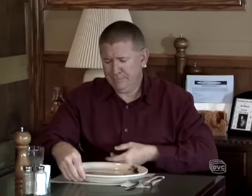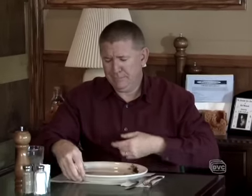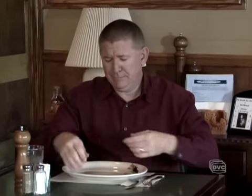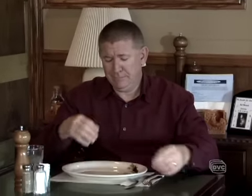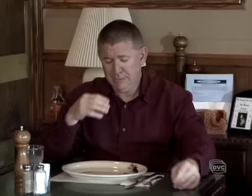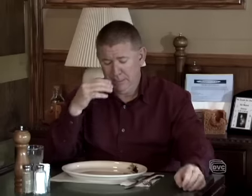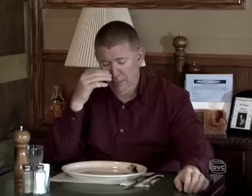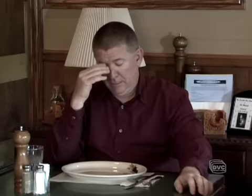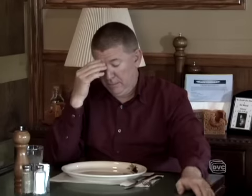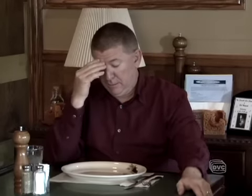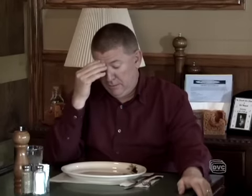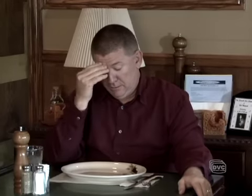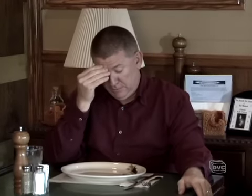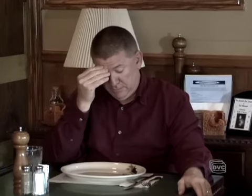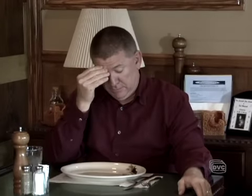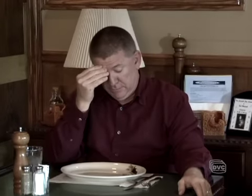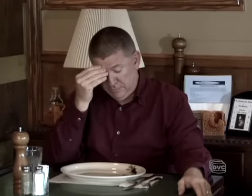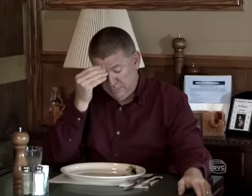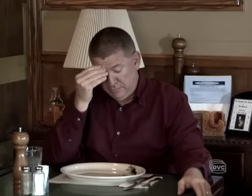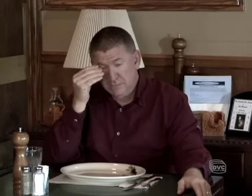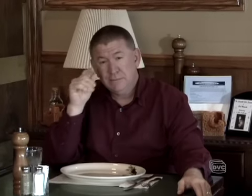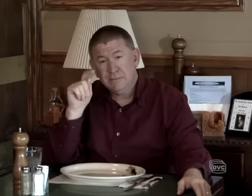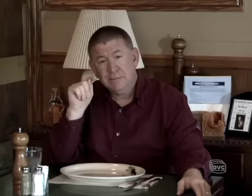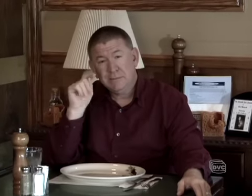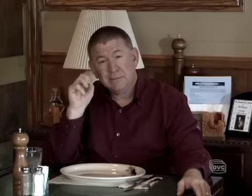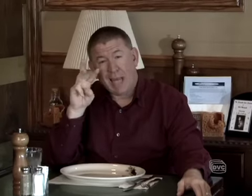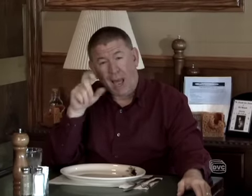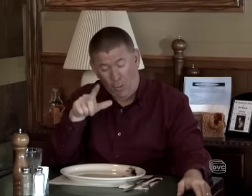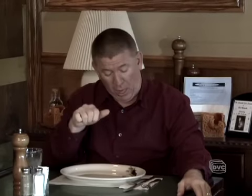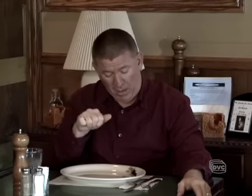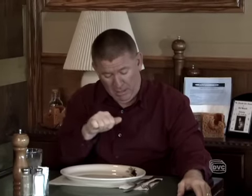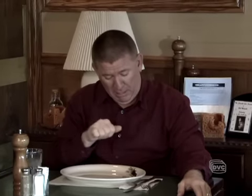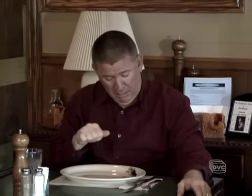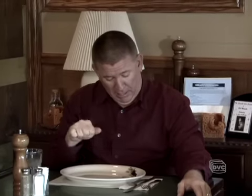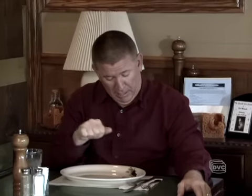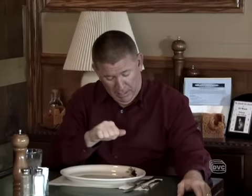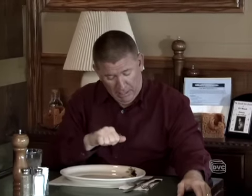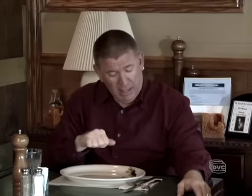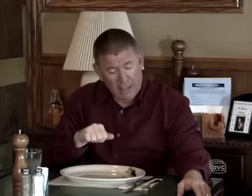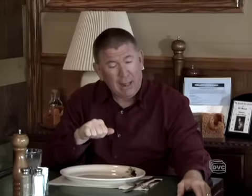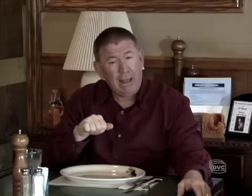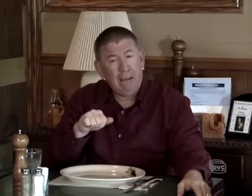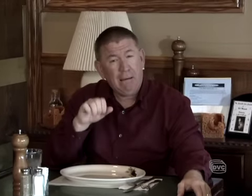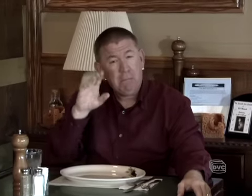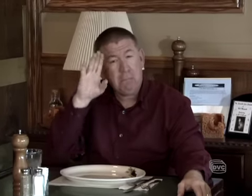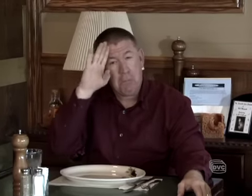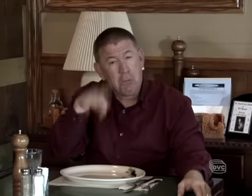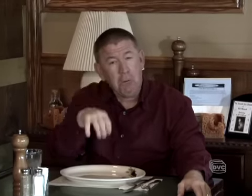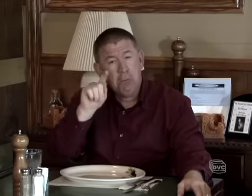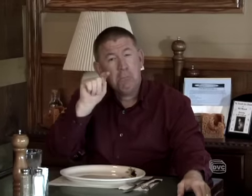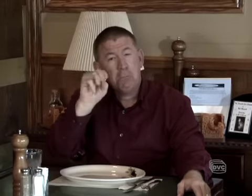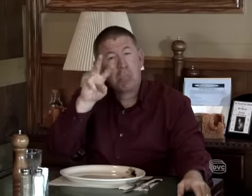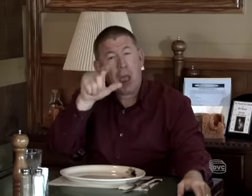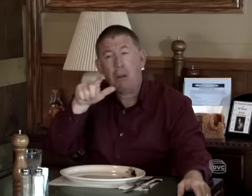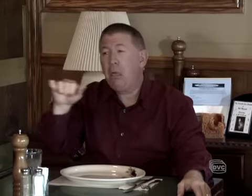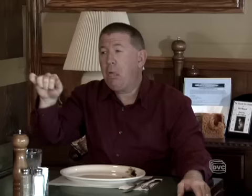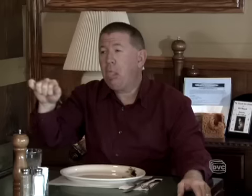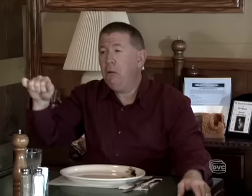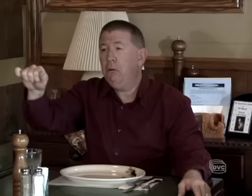Oh, you've to be kidding me. She used a towel. You know, that towel she probably used to clean all